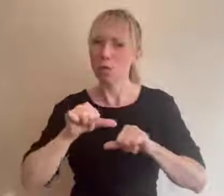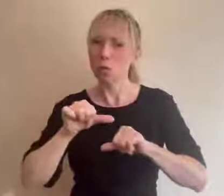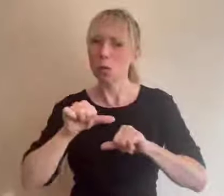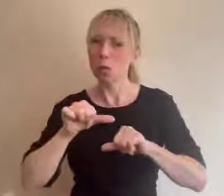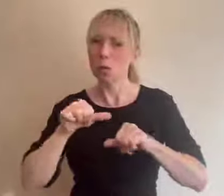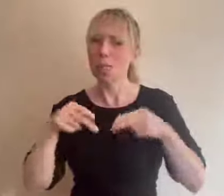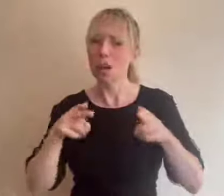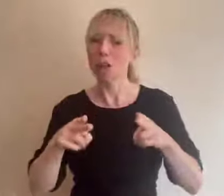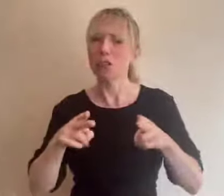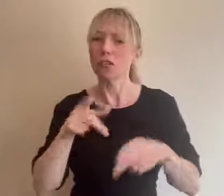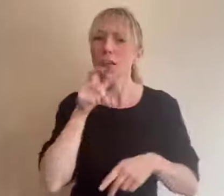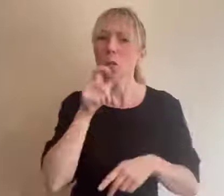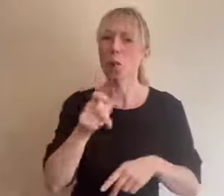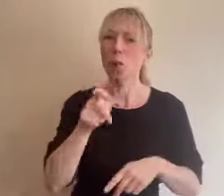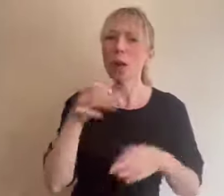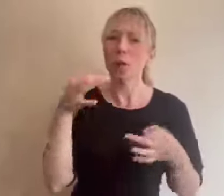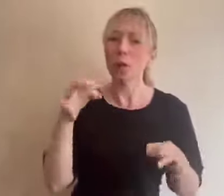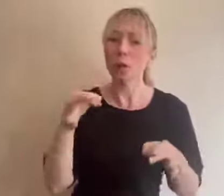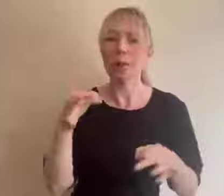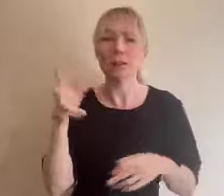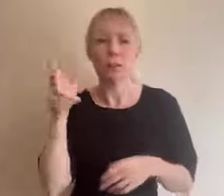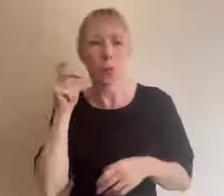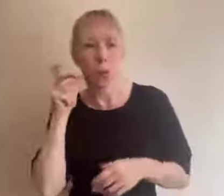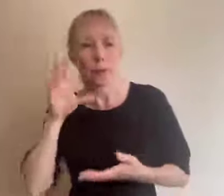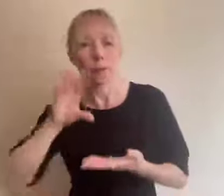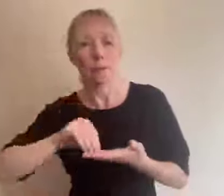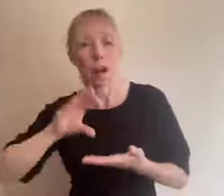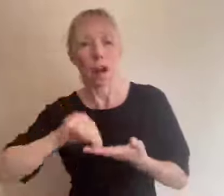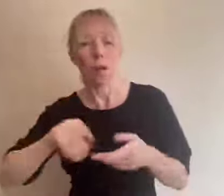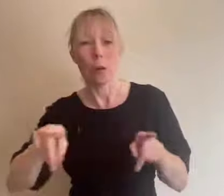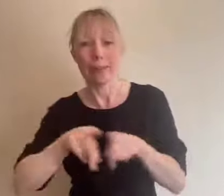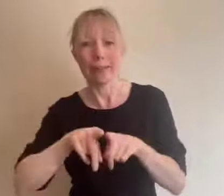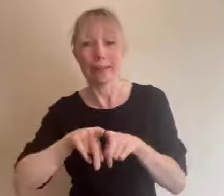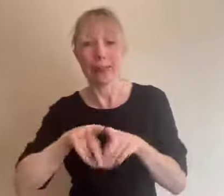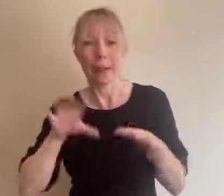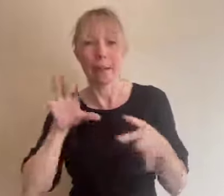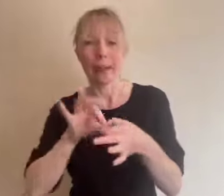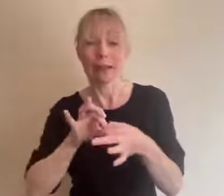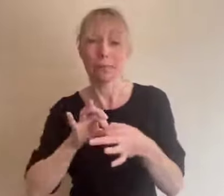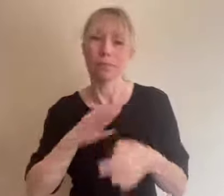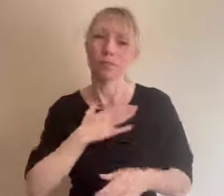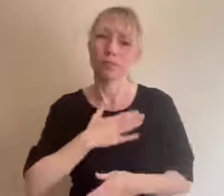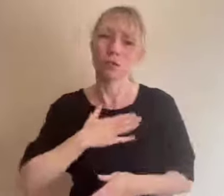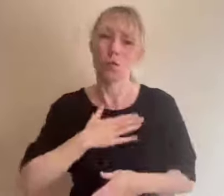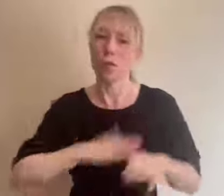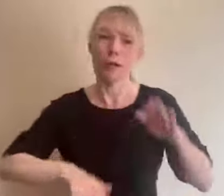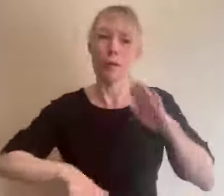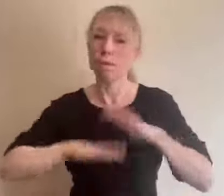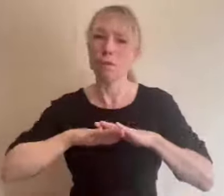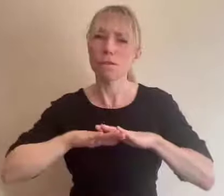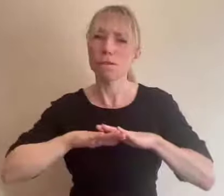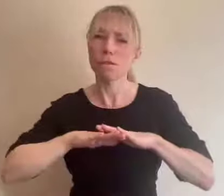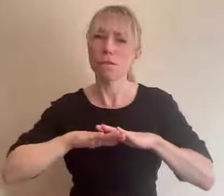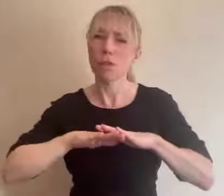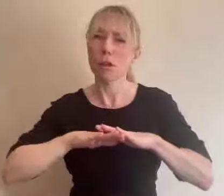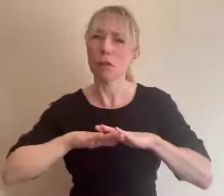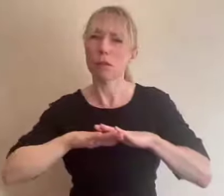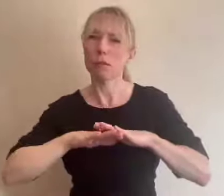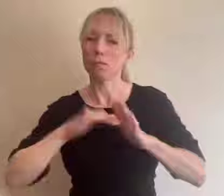and as an audio file on the same link we are very sorry that the full version of the being hybrid guide is not available